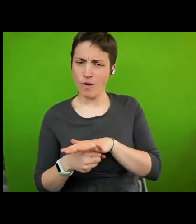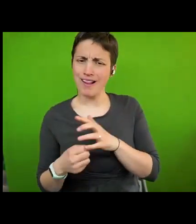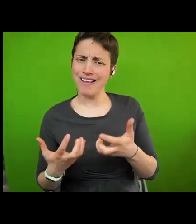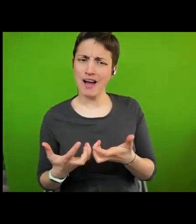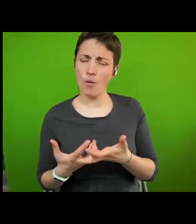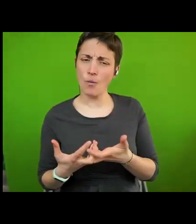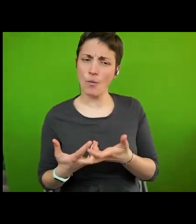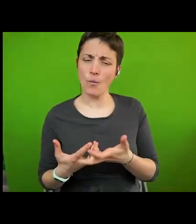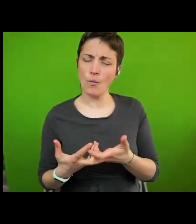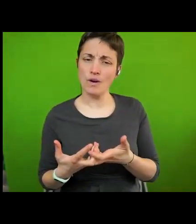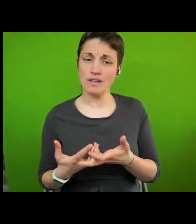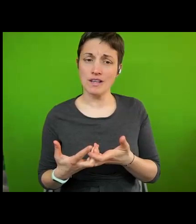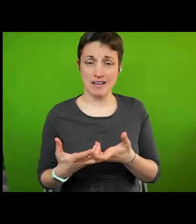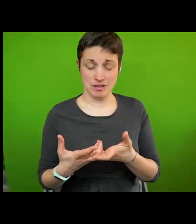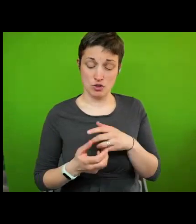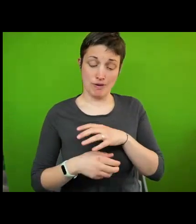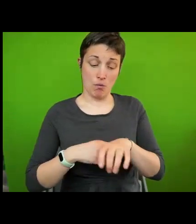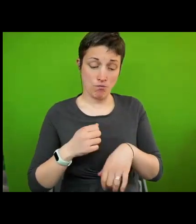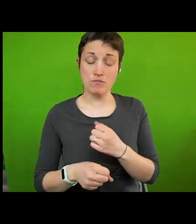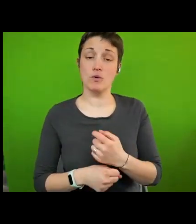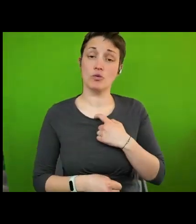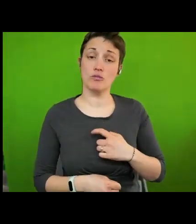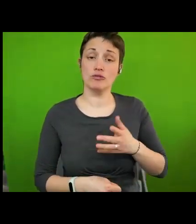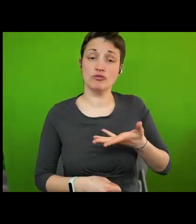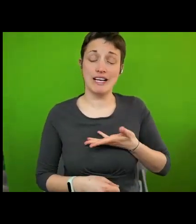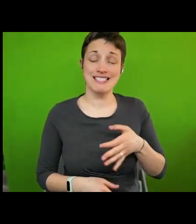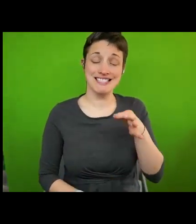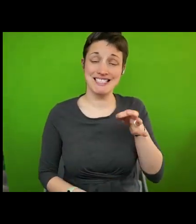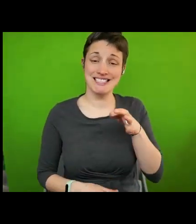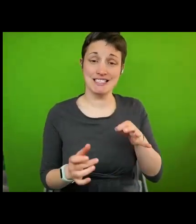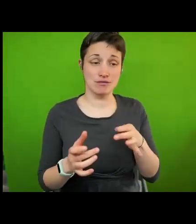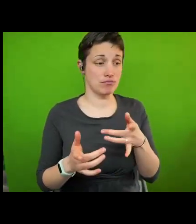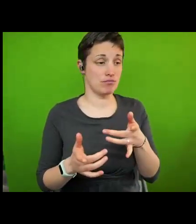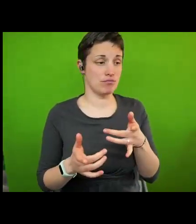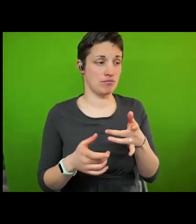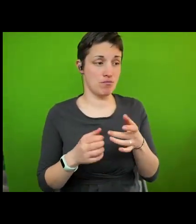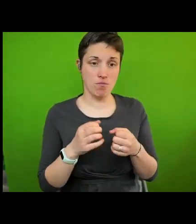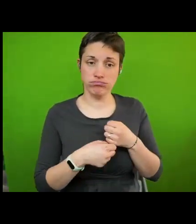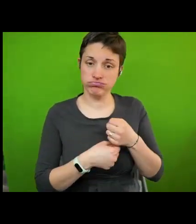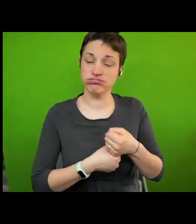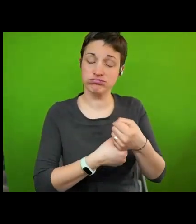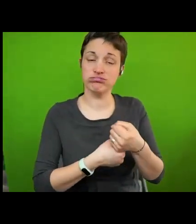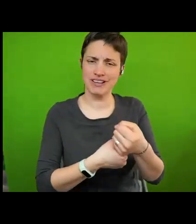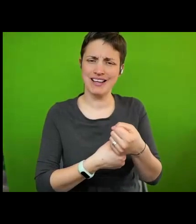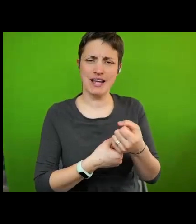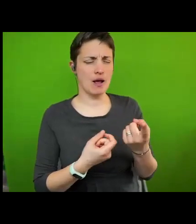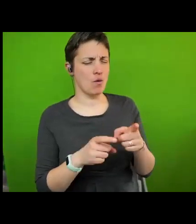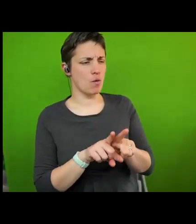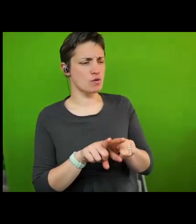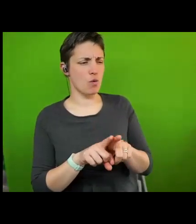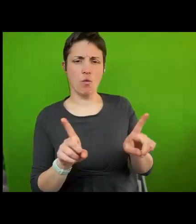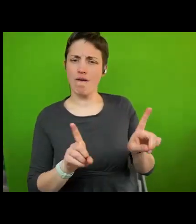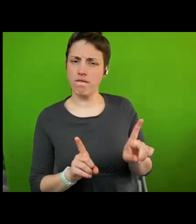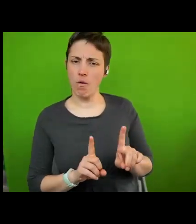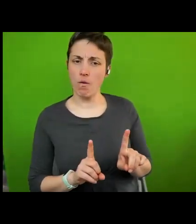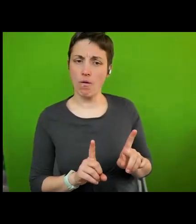can be called the human rights cities movement. Let me ask what human rights cities are and what they are for and let me flag